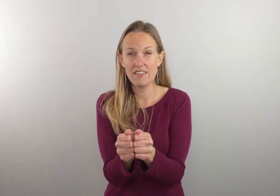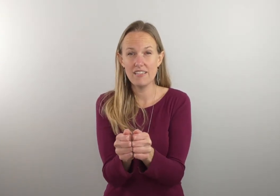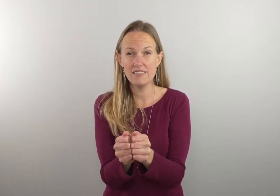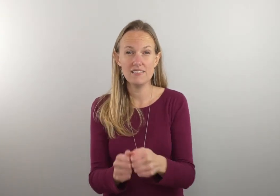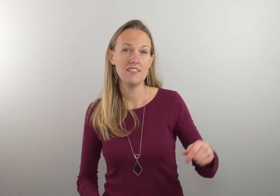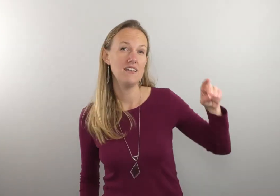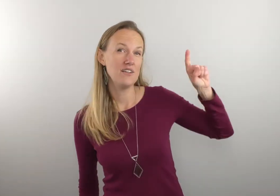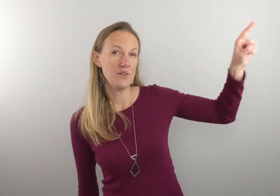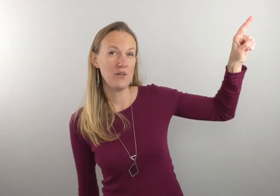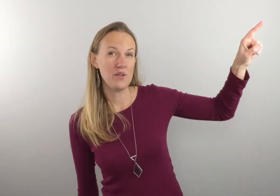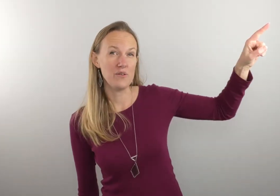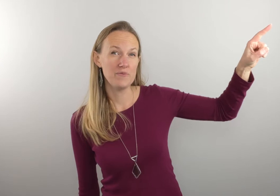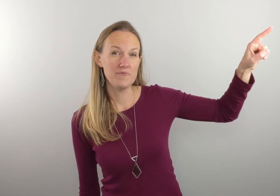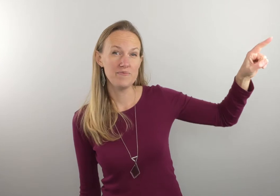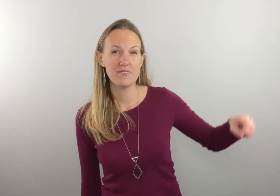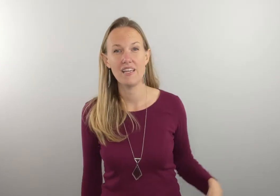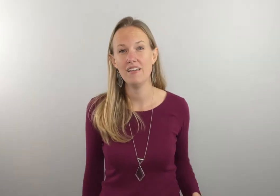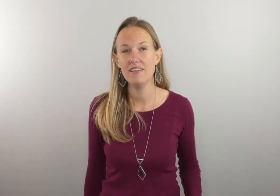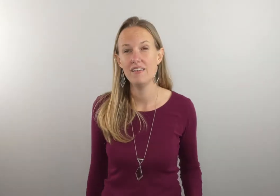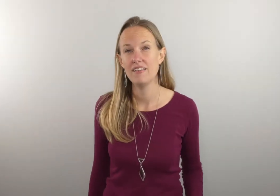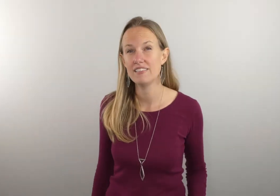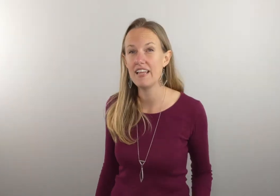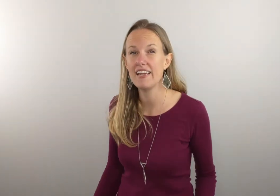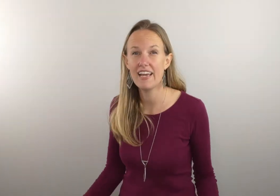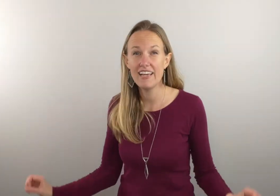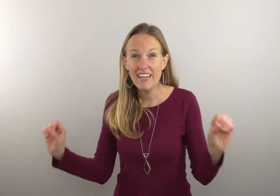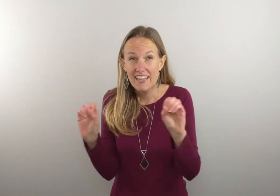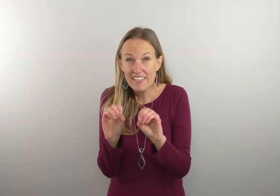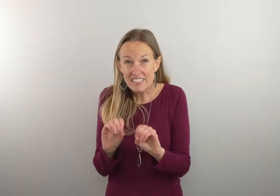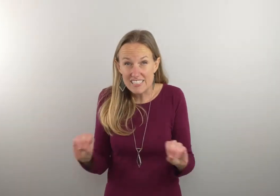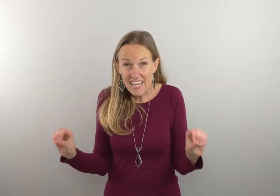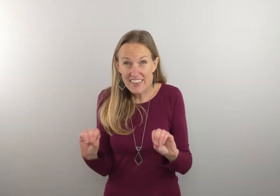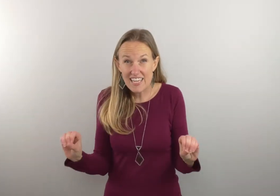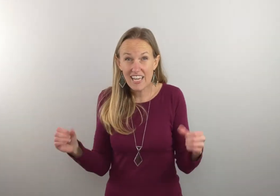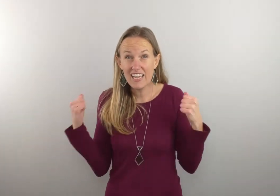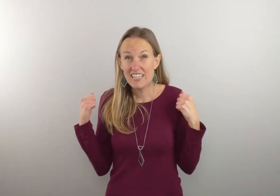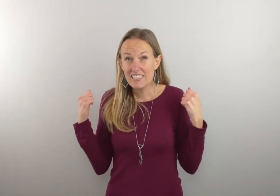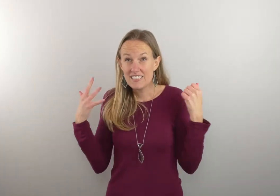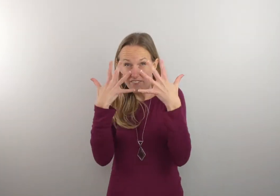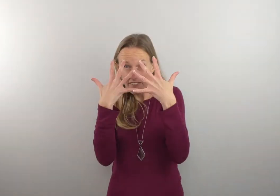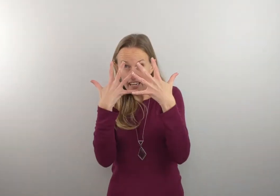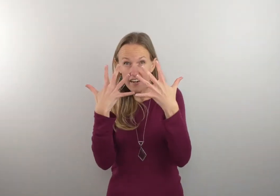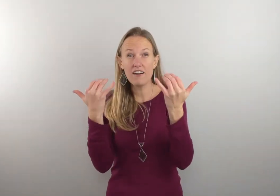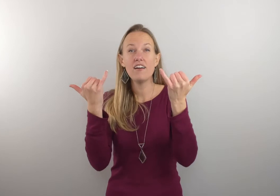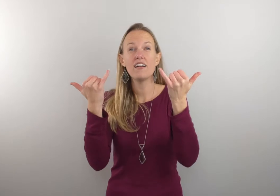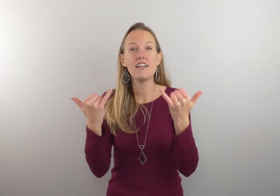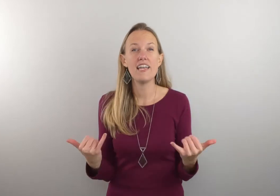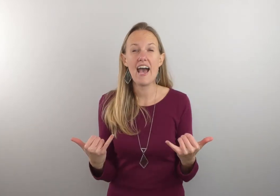this you okay line again there's nothing to fear now